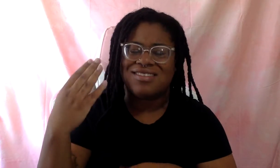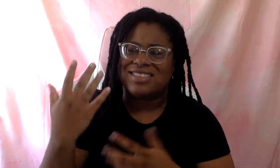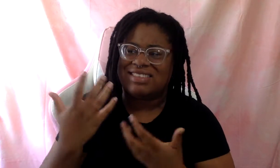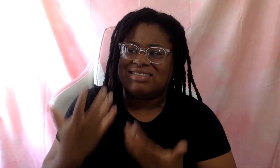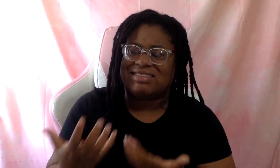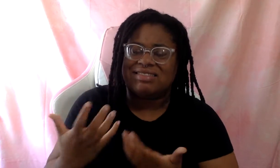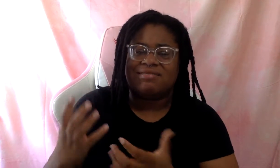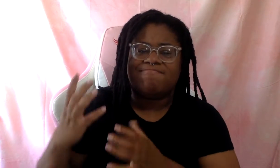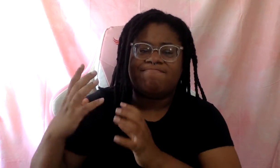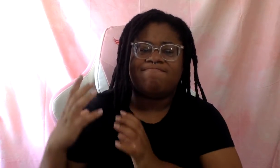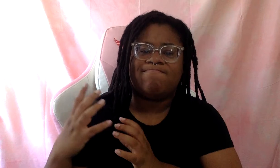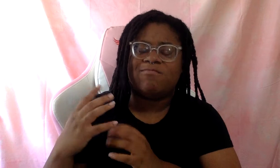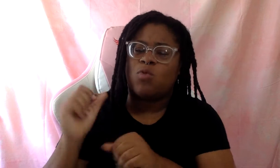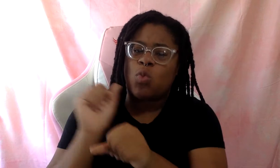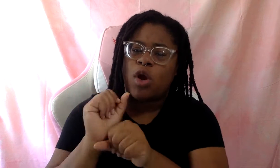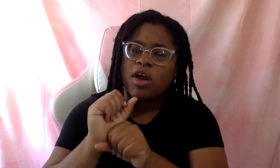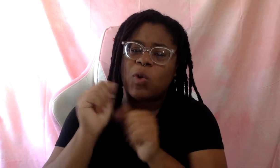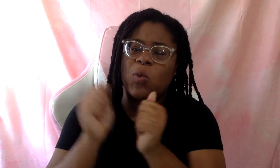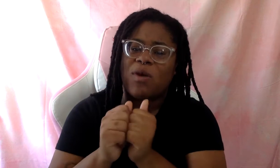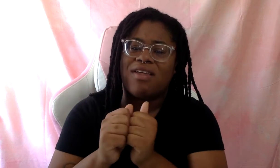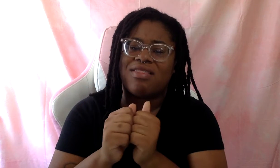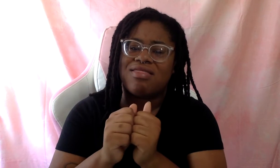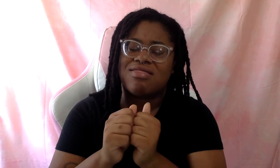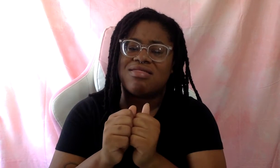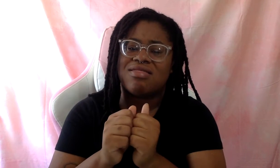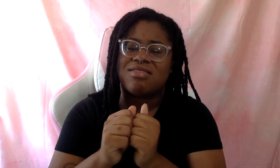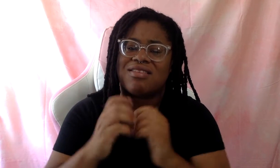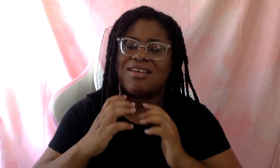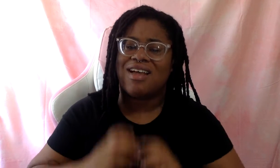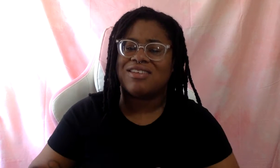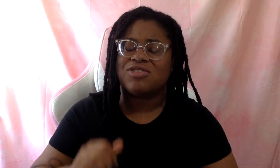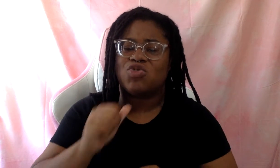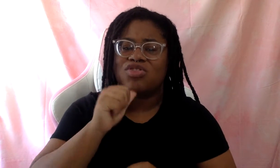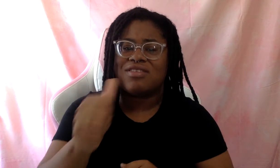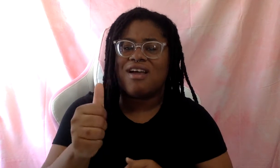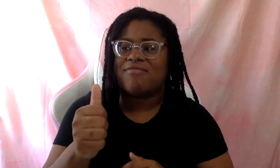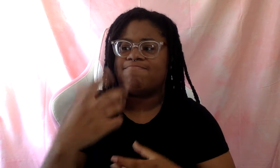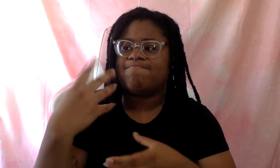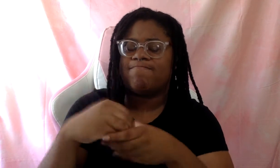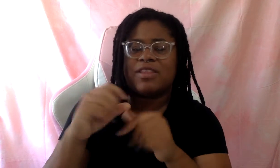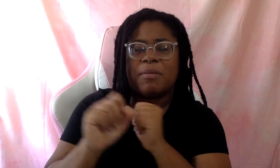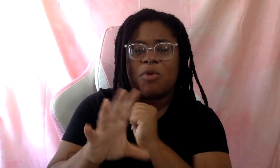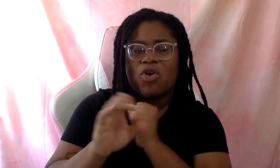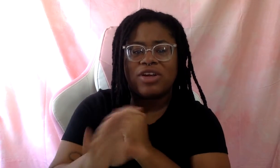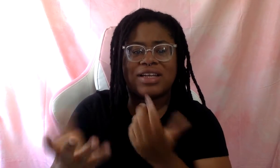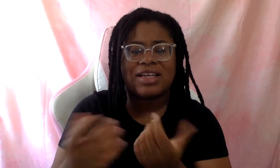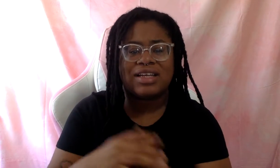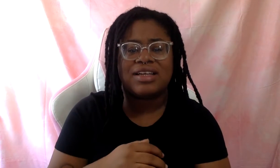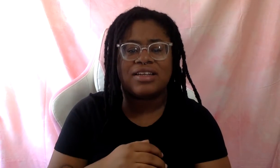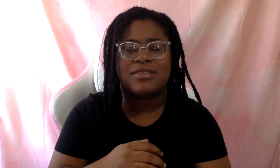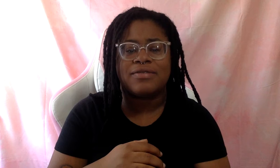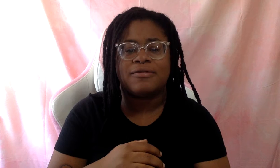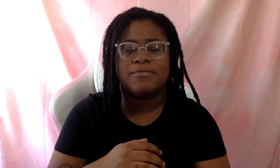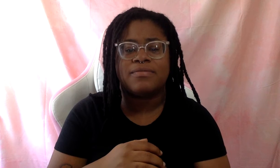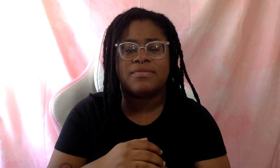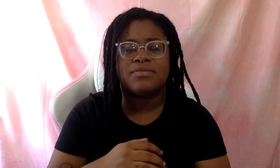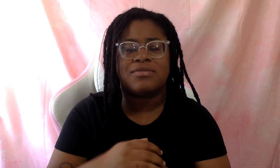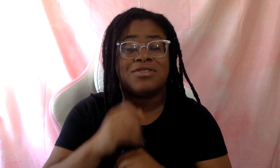clients who clearly just potentially did not read your marketing. And first and foremost, um, don't understand that you come